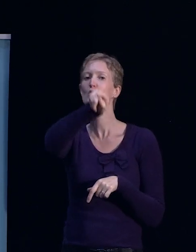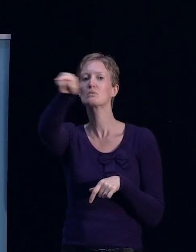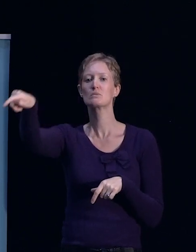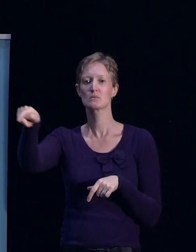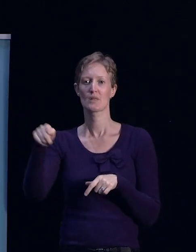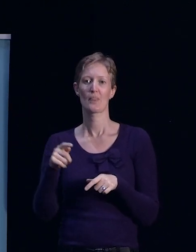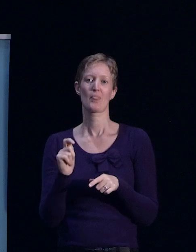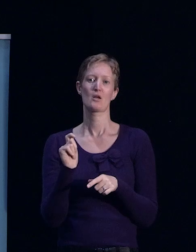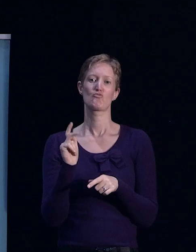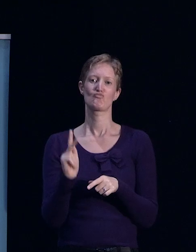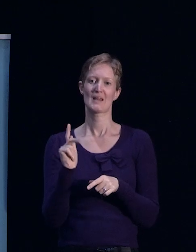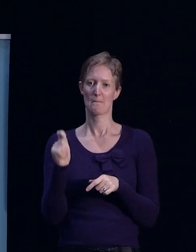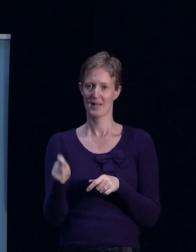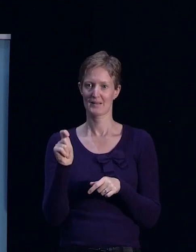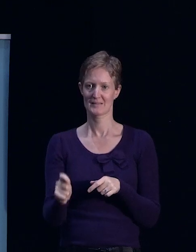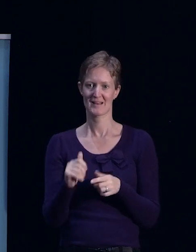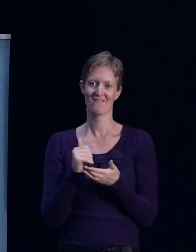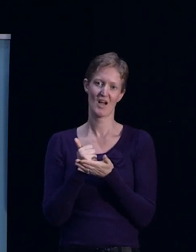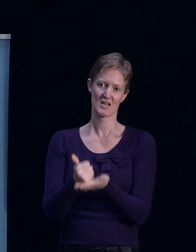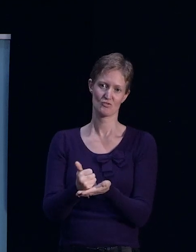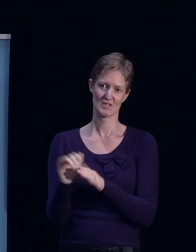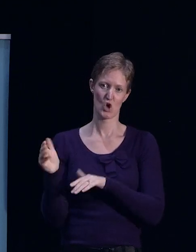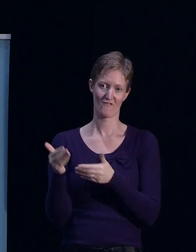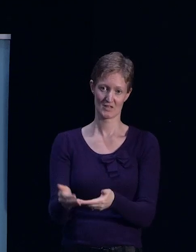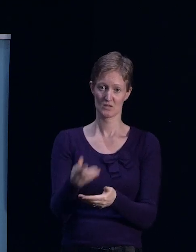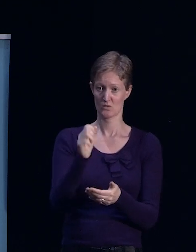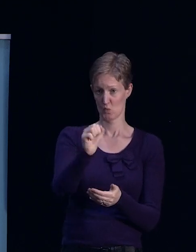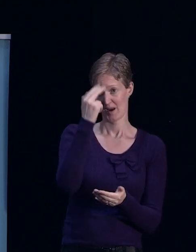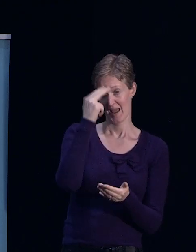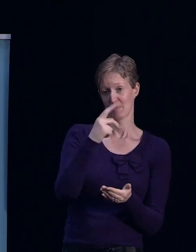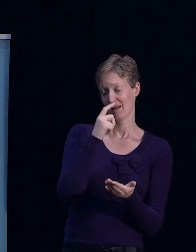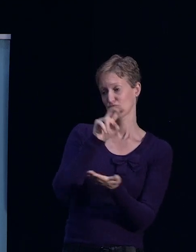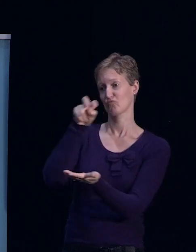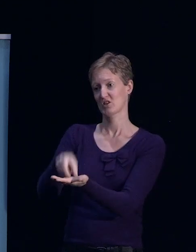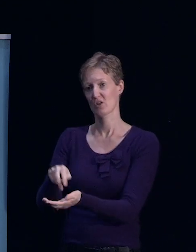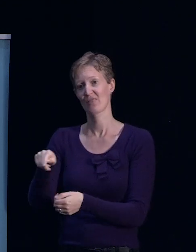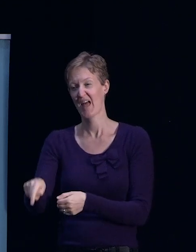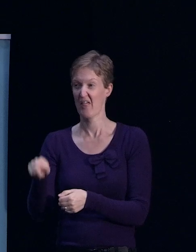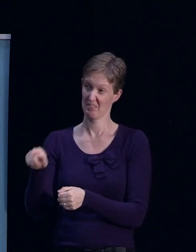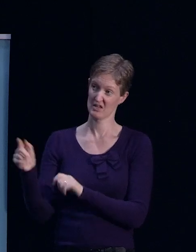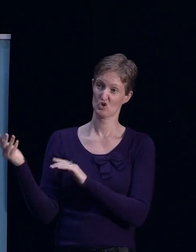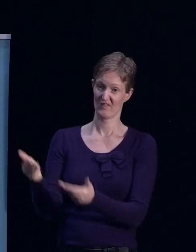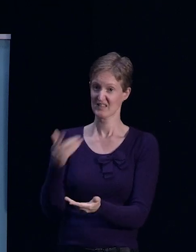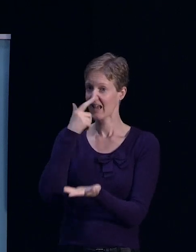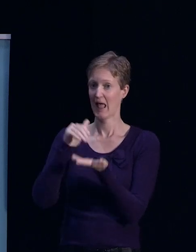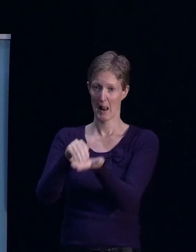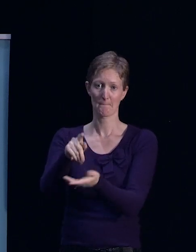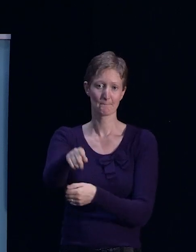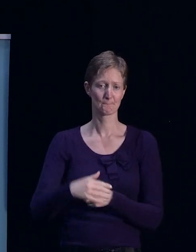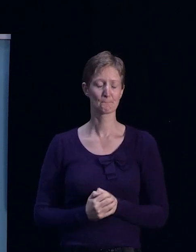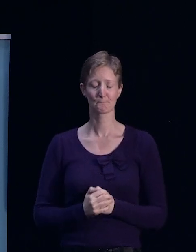coffee area, one of my staff will help you register there. And that's something hopefully that that service can assist with.